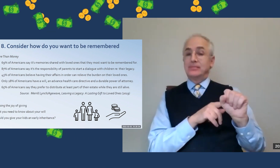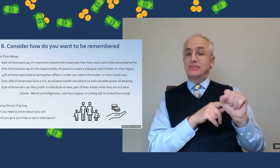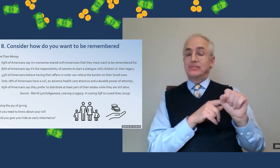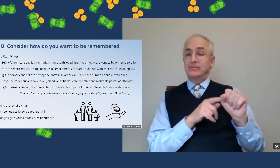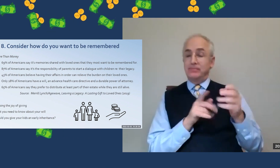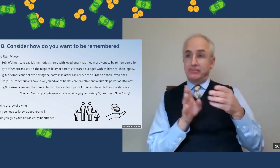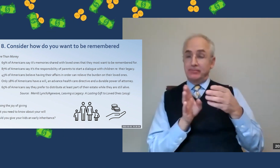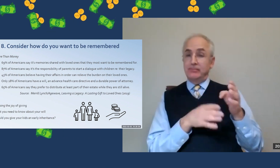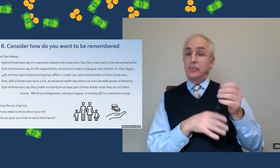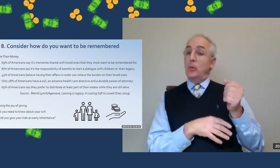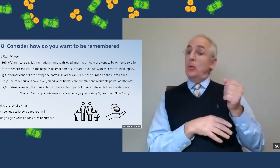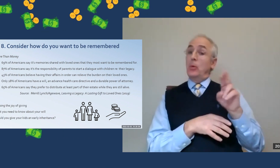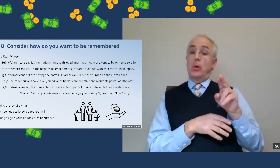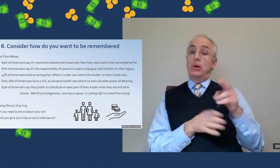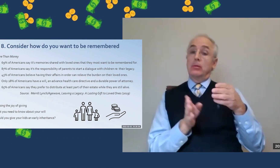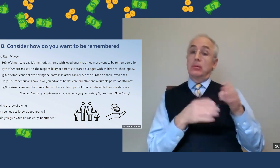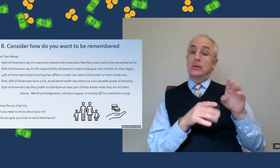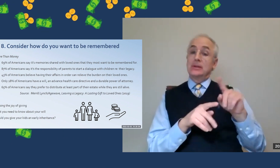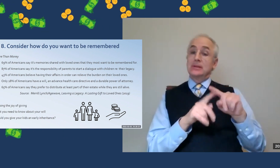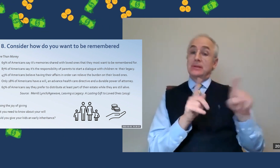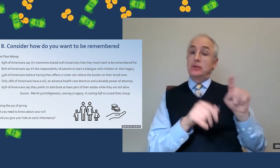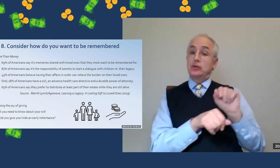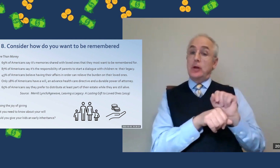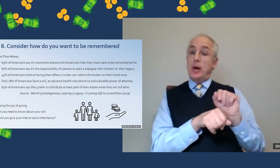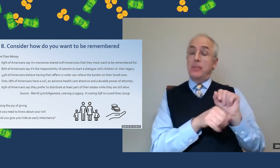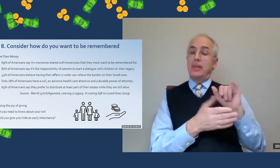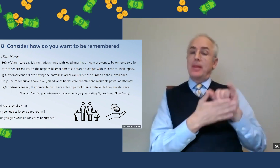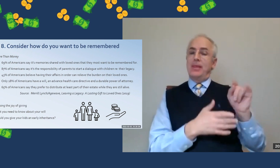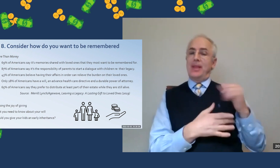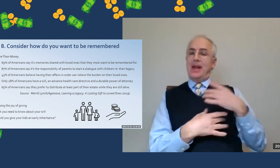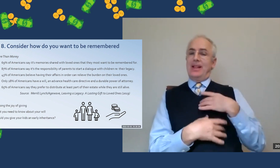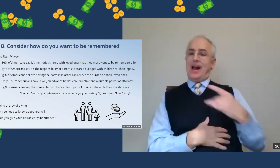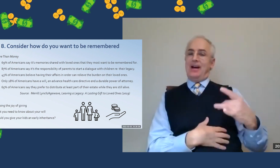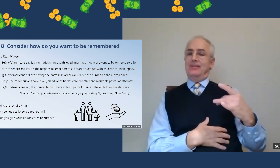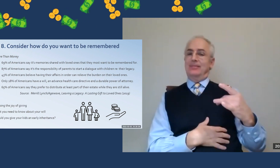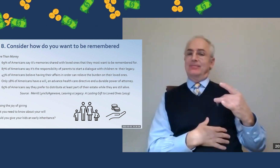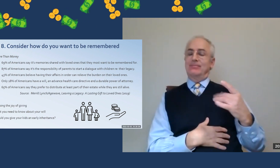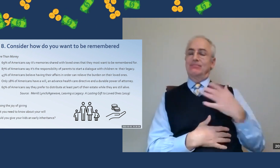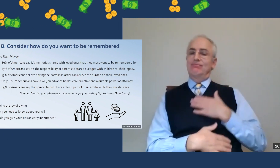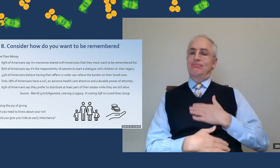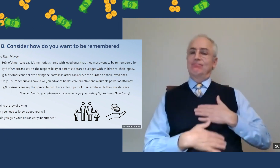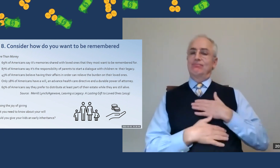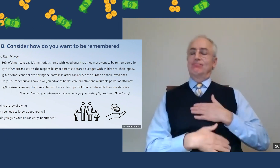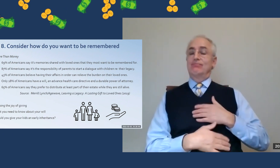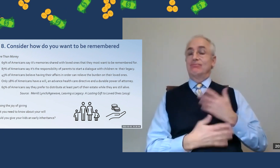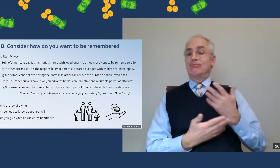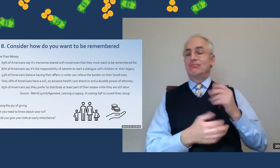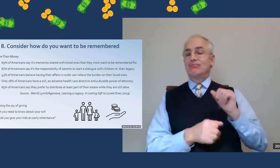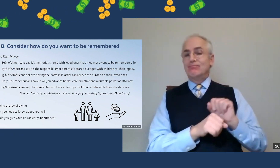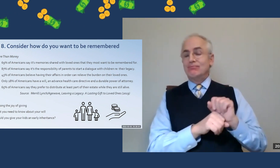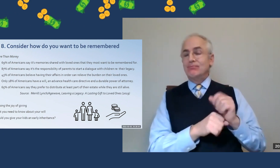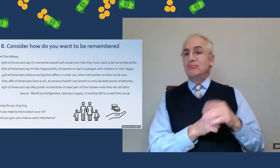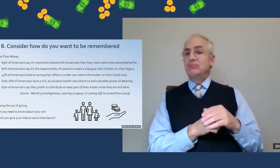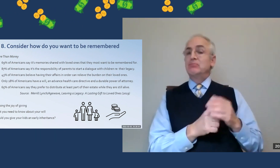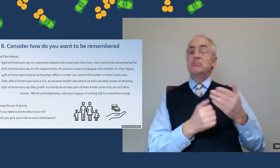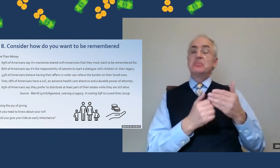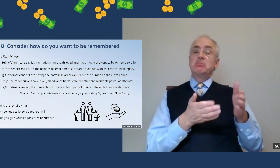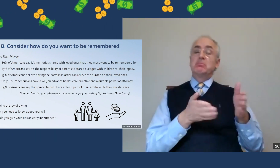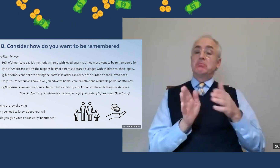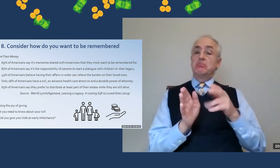And to think about where you will shift your energies. Maybe you'll work in a different work job. Maybe you'll engage